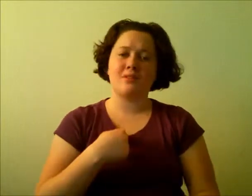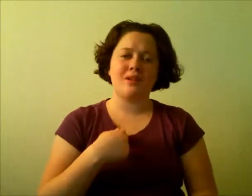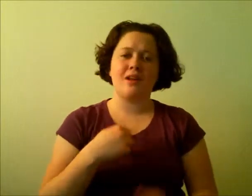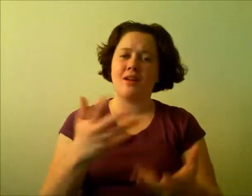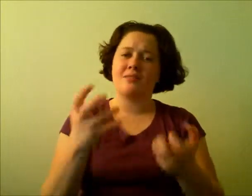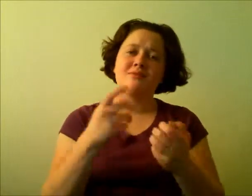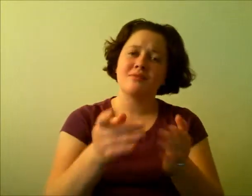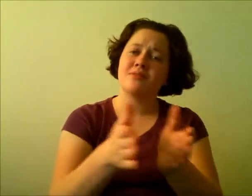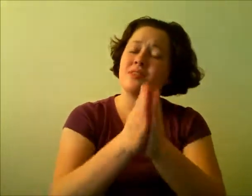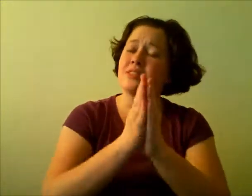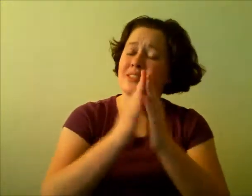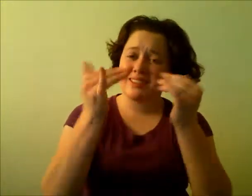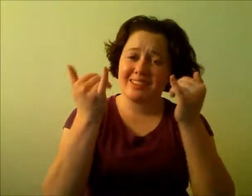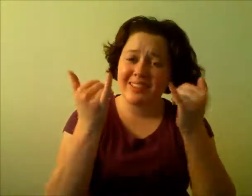Ask for forgiveness